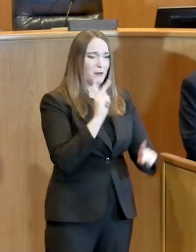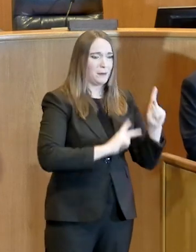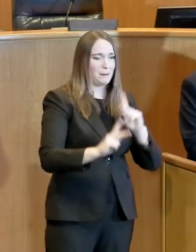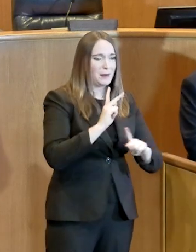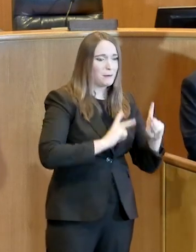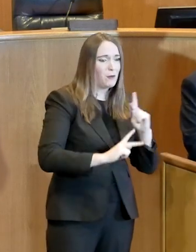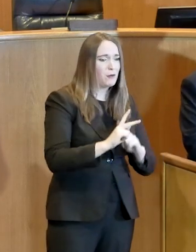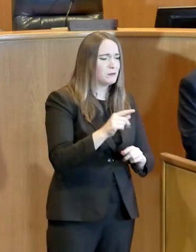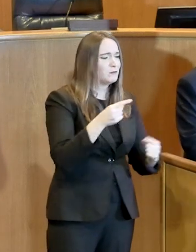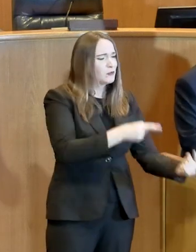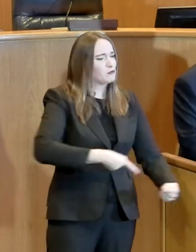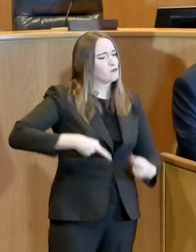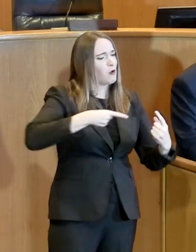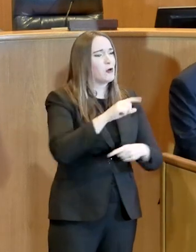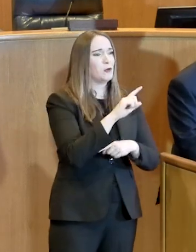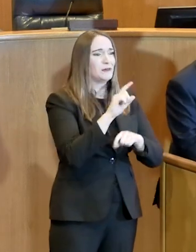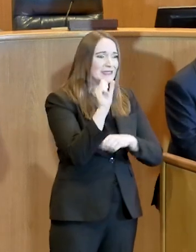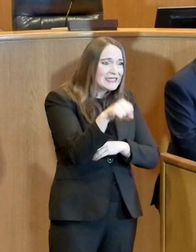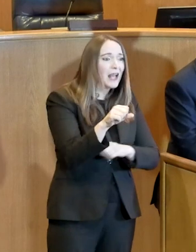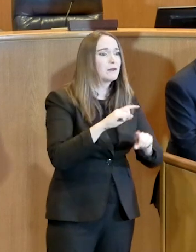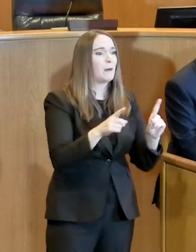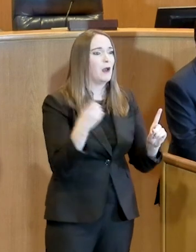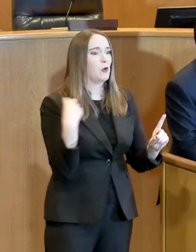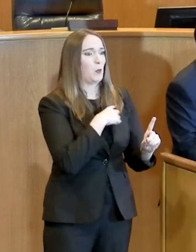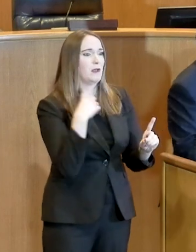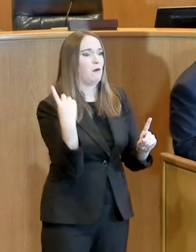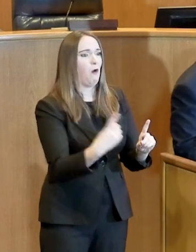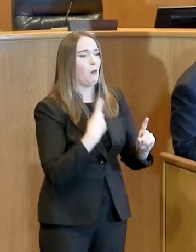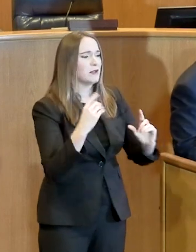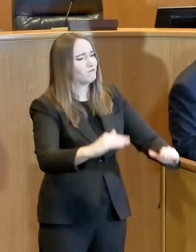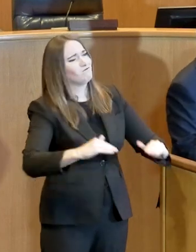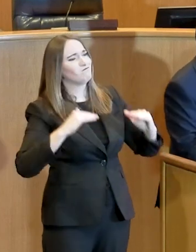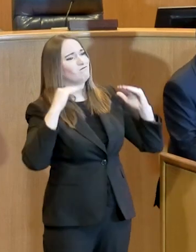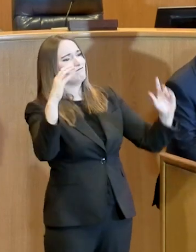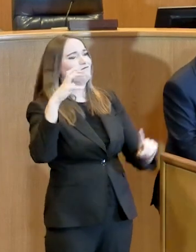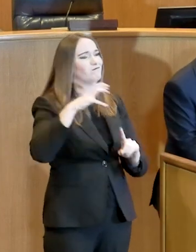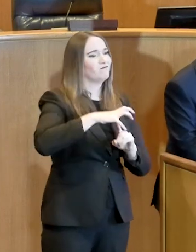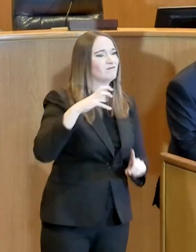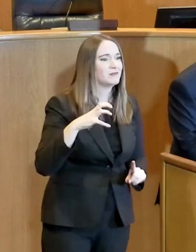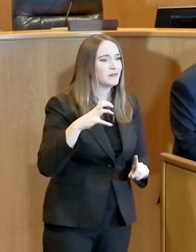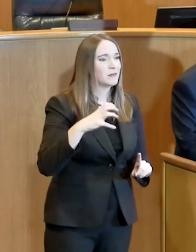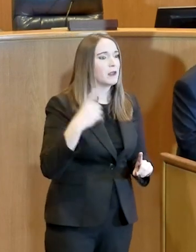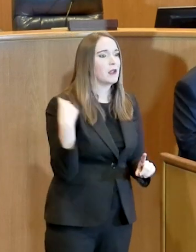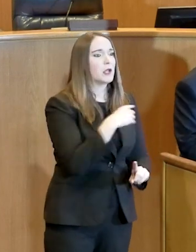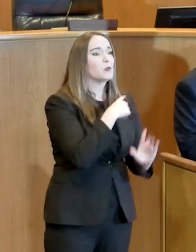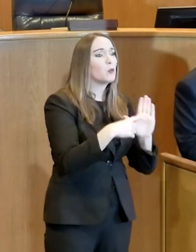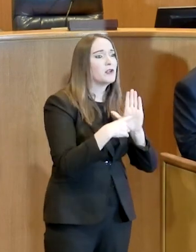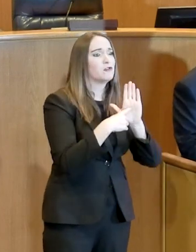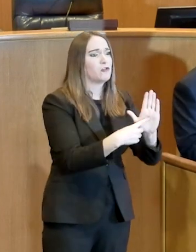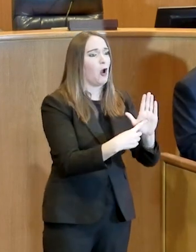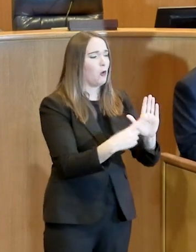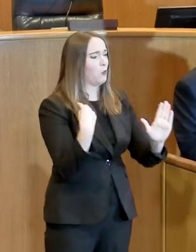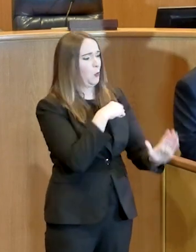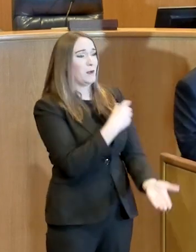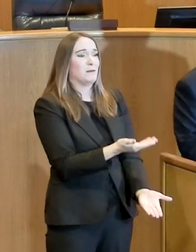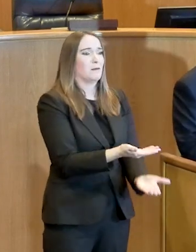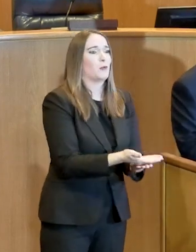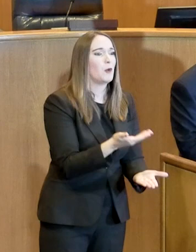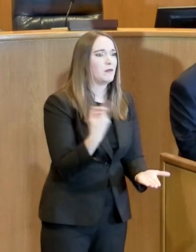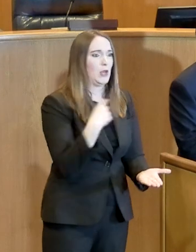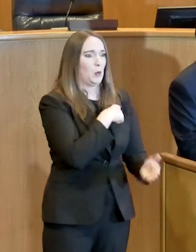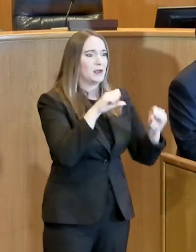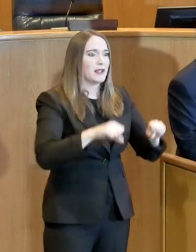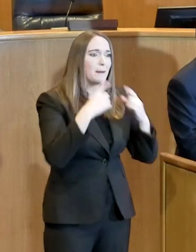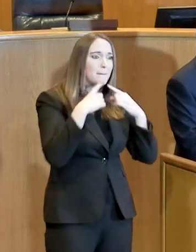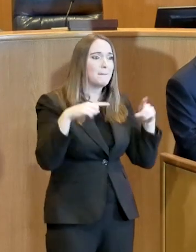that's what we've done time and time again, and we've exhibited that resiliency, and it's so important for us to do